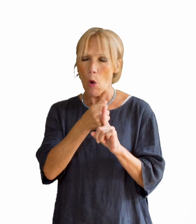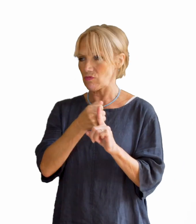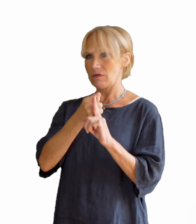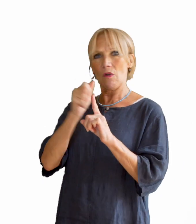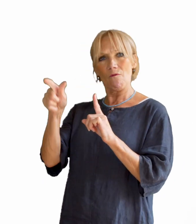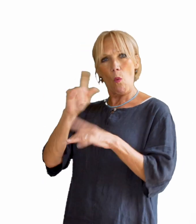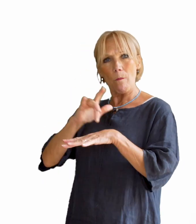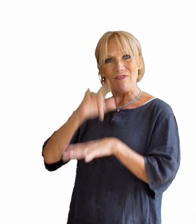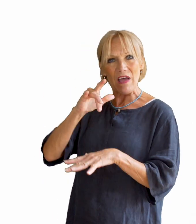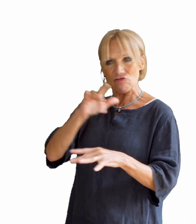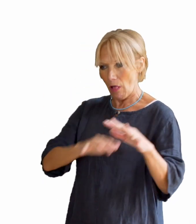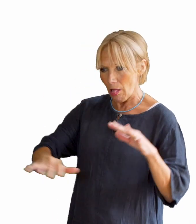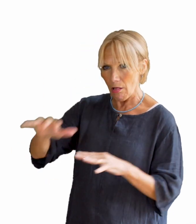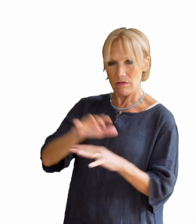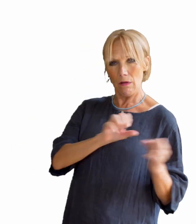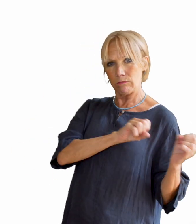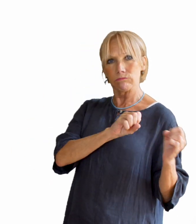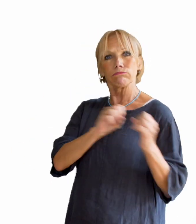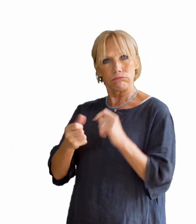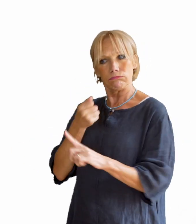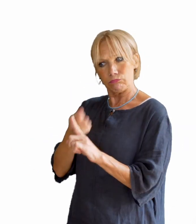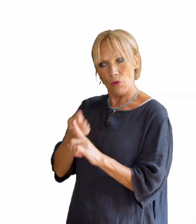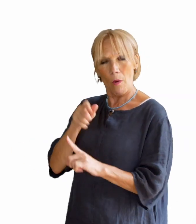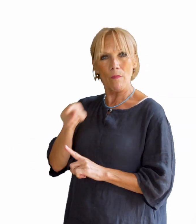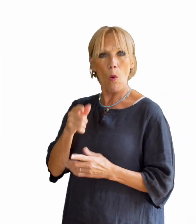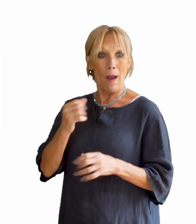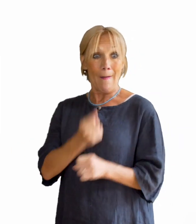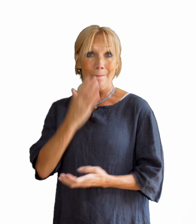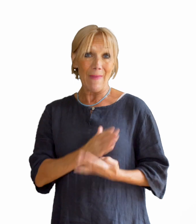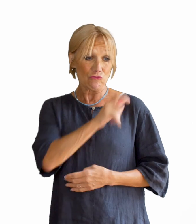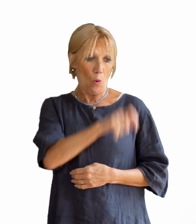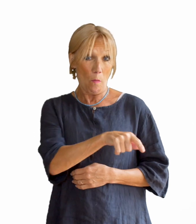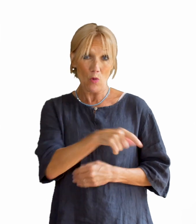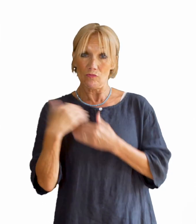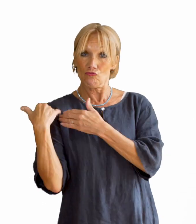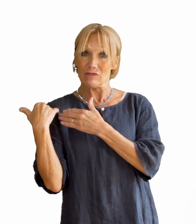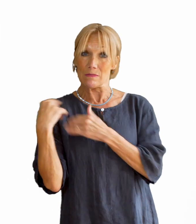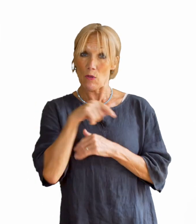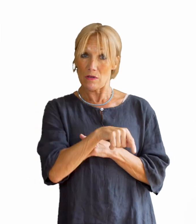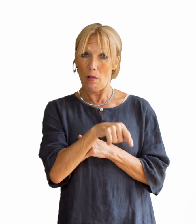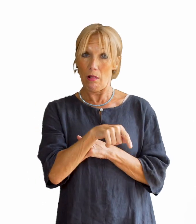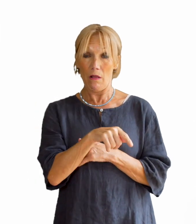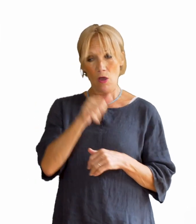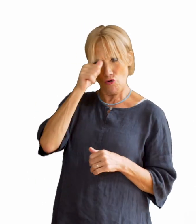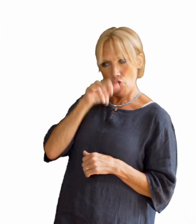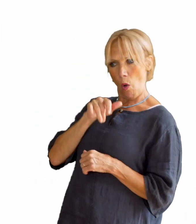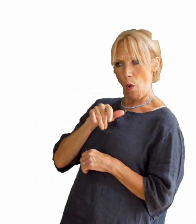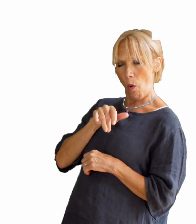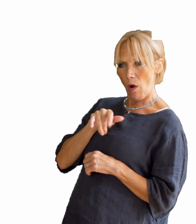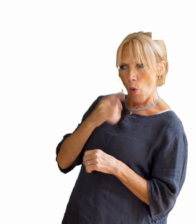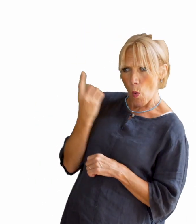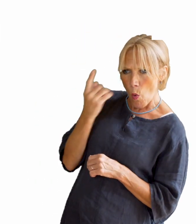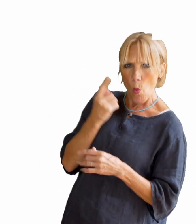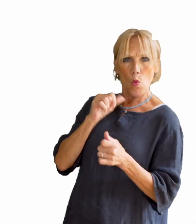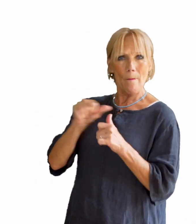professionals working in the dementia care pathway. Ensure someone at the meeting centre is responsible for understanding which professionals